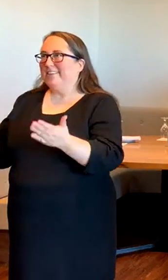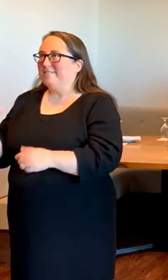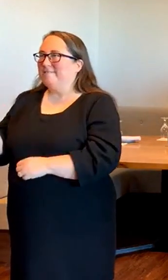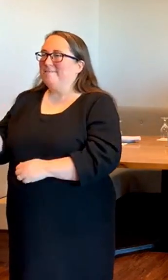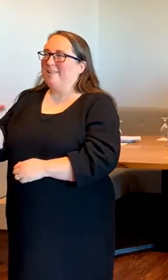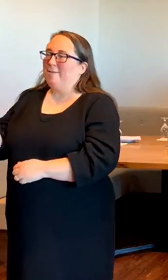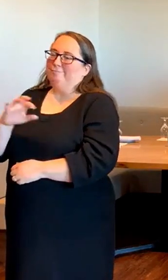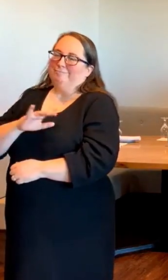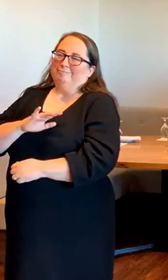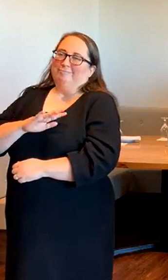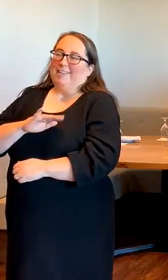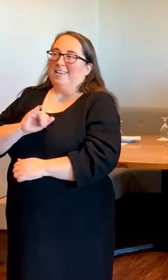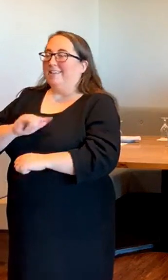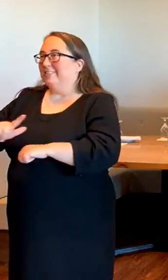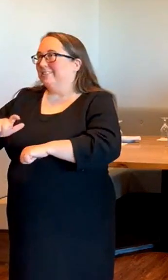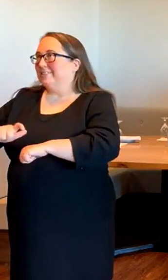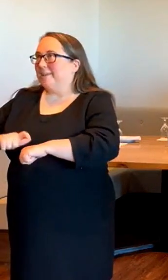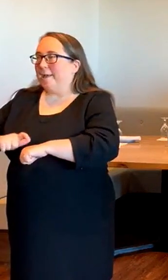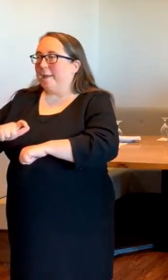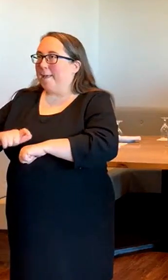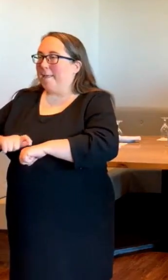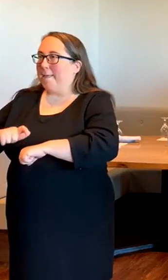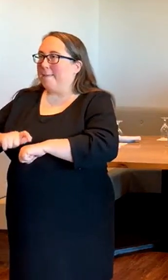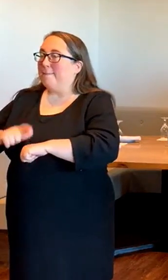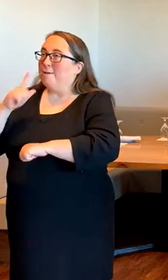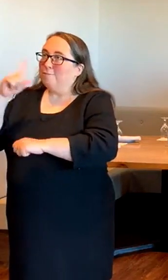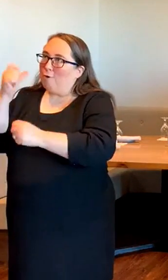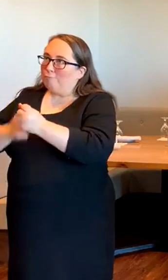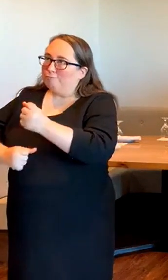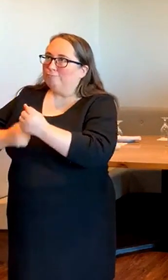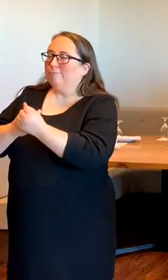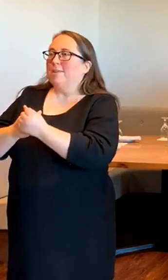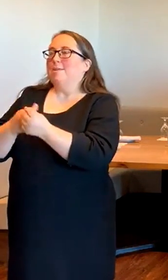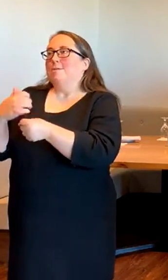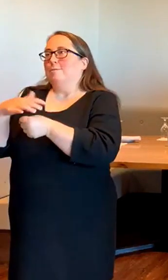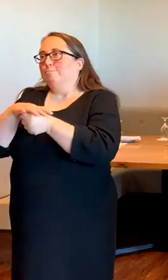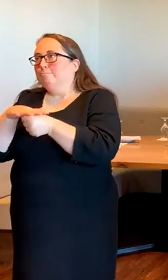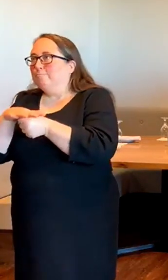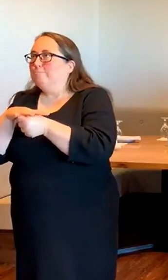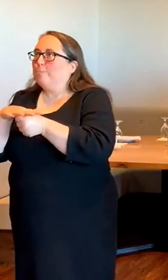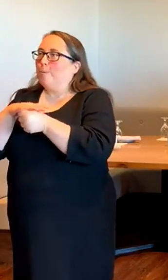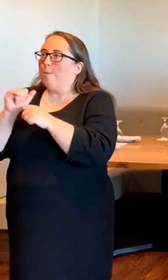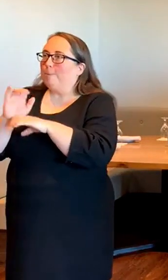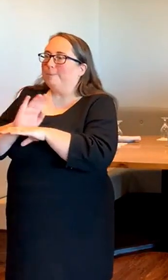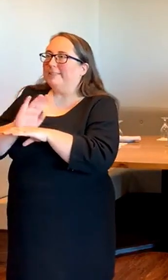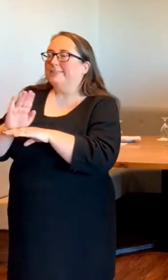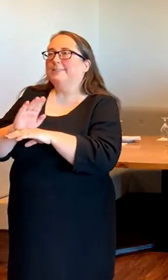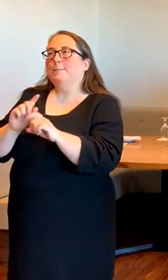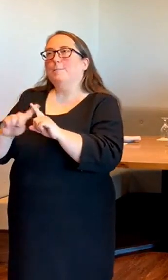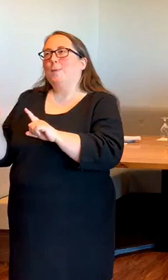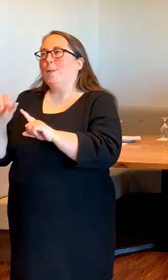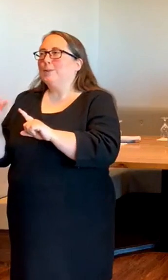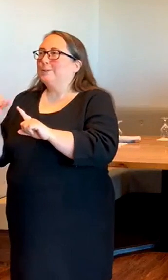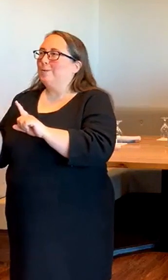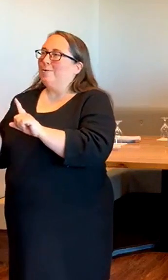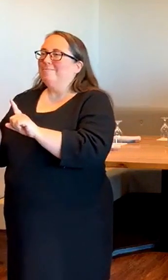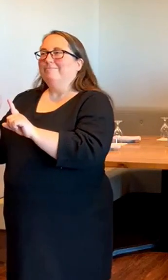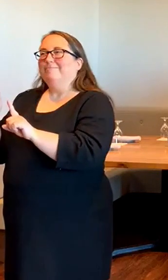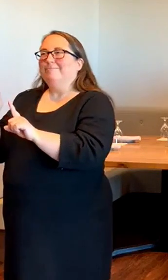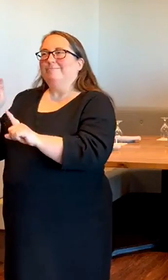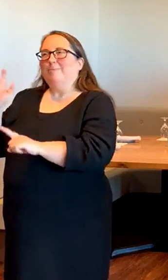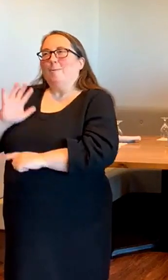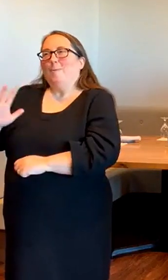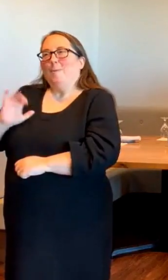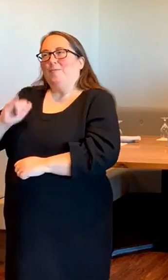County. This is a time not only to support our small local businesses, but to go back to your old favorites